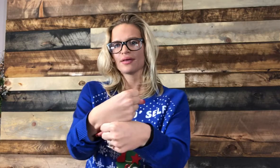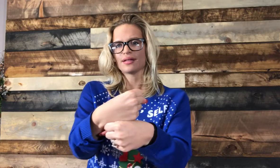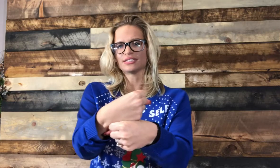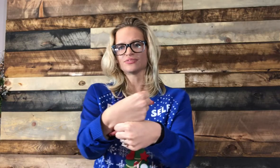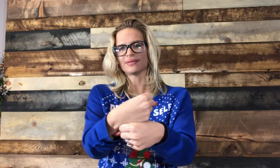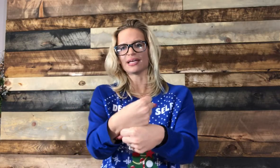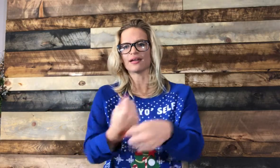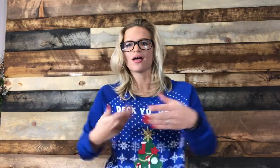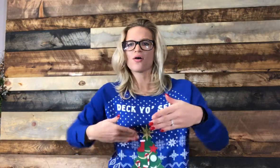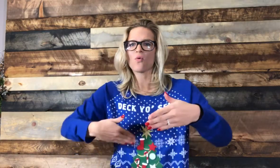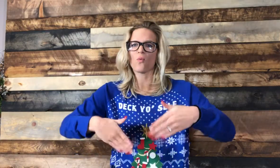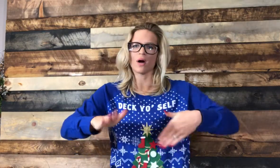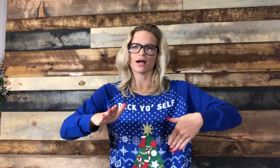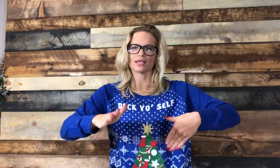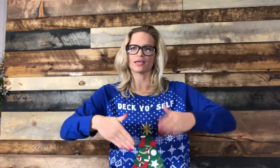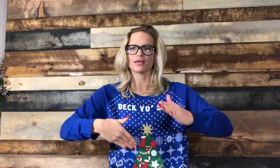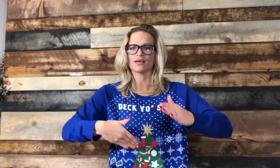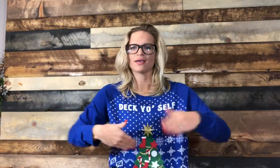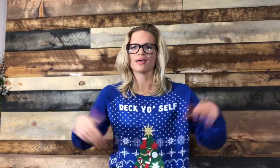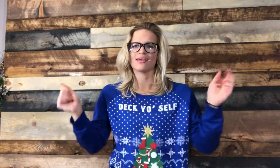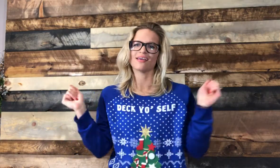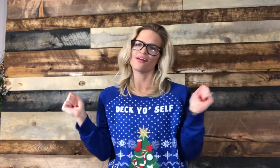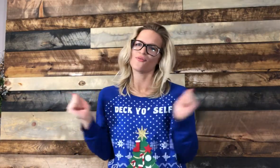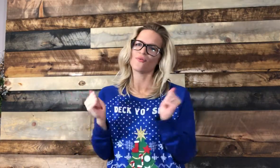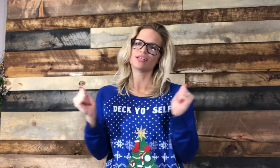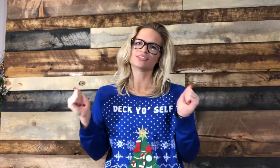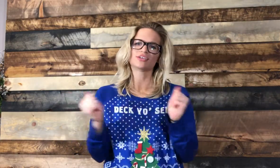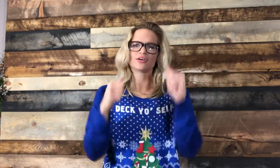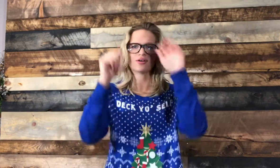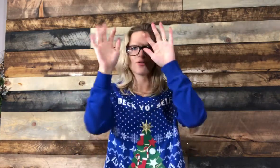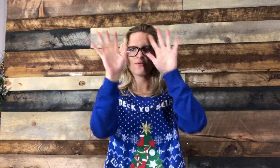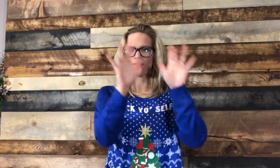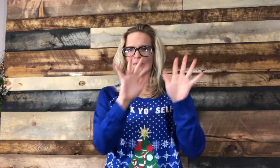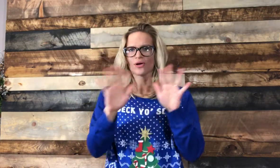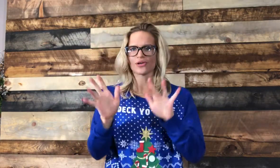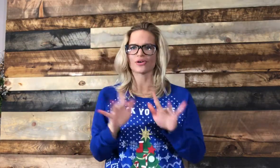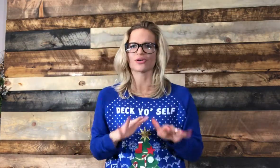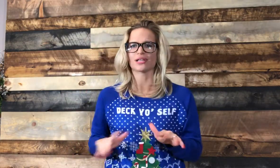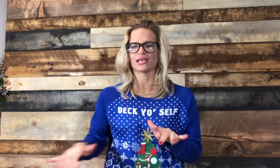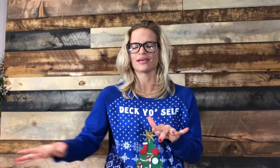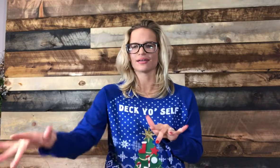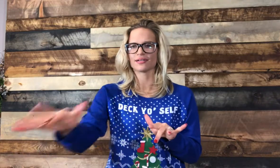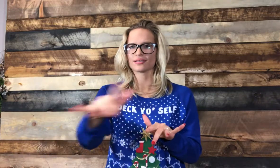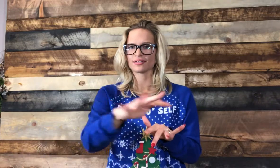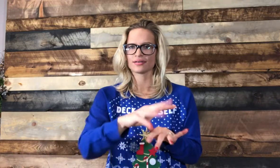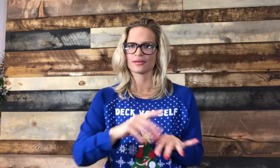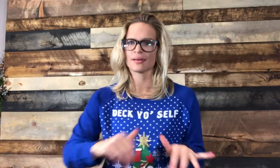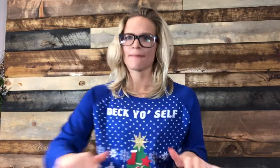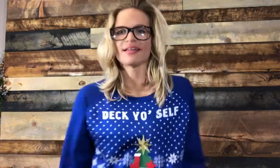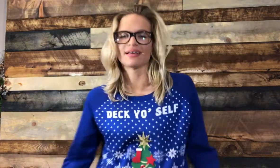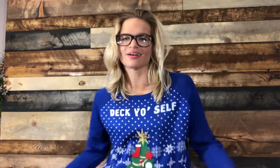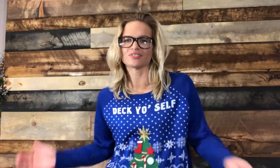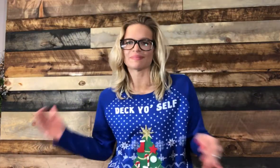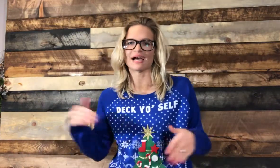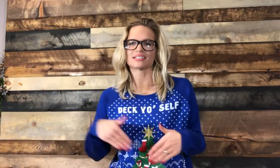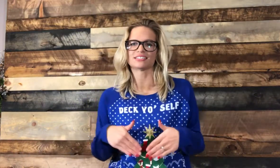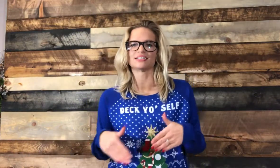That you made. Walking. In a winter. Wonderland. That goes back to